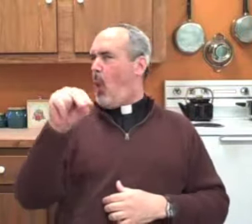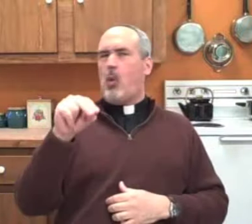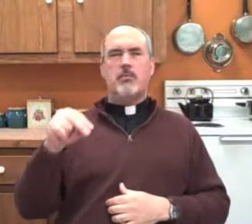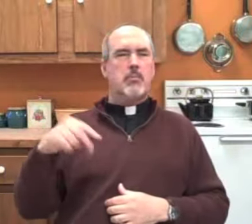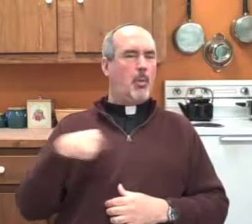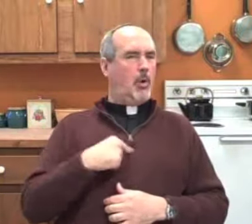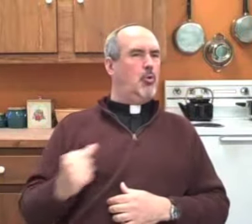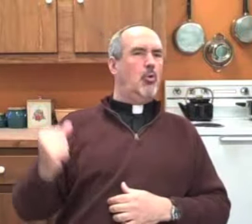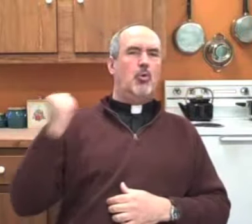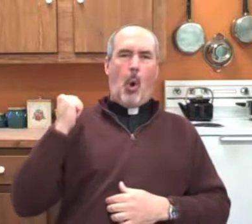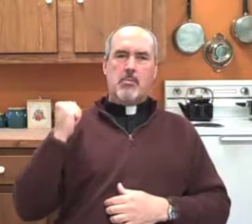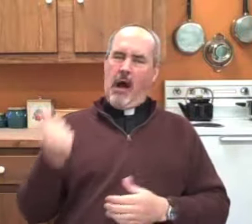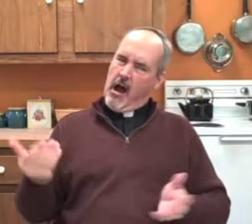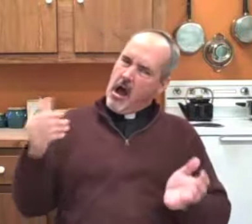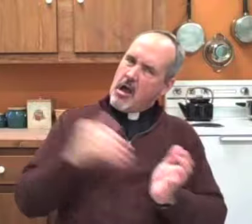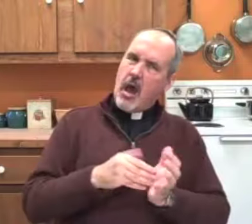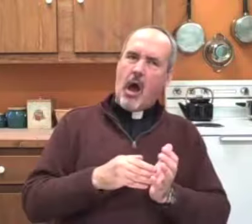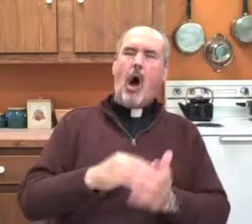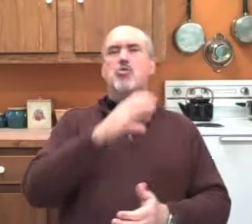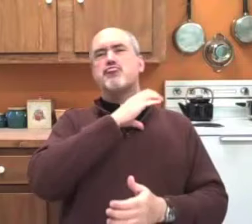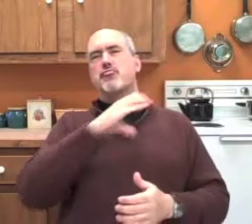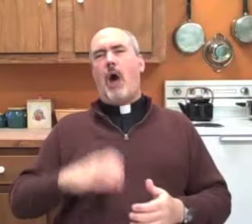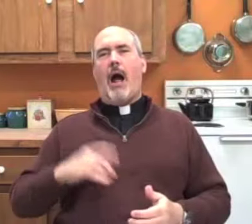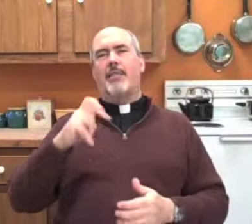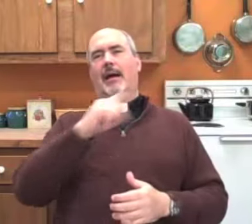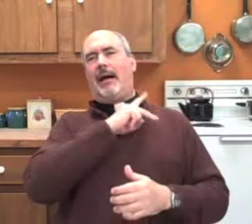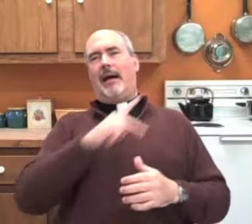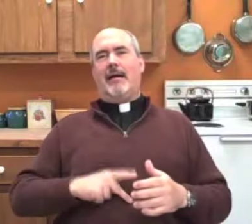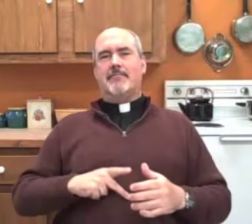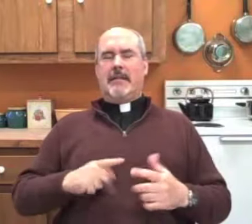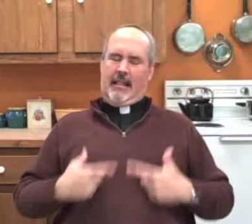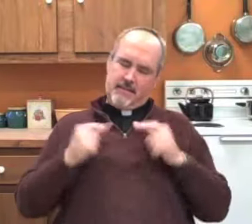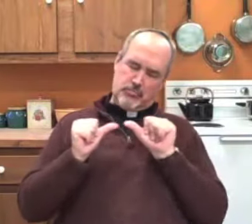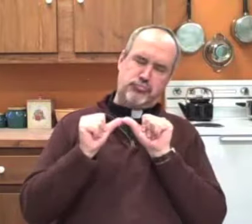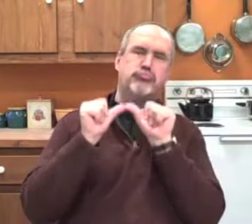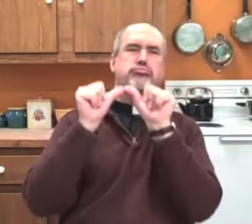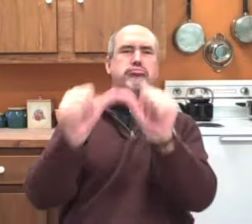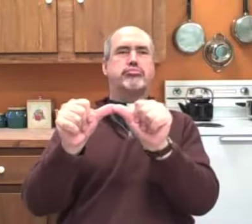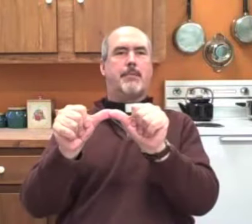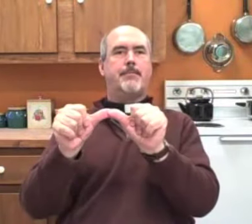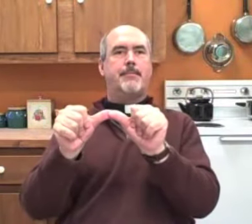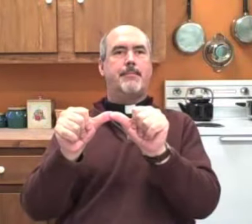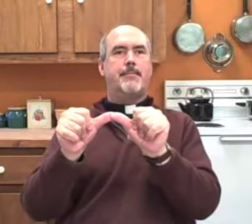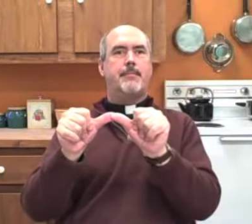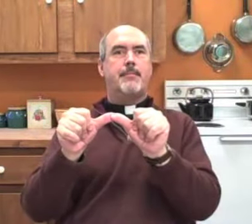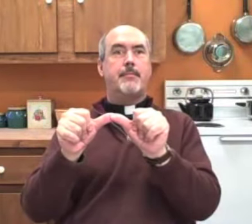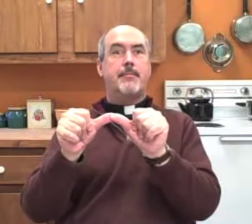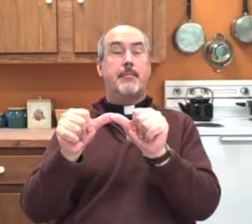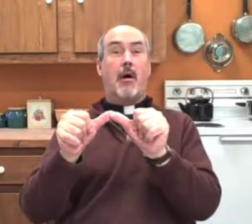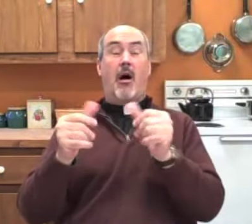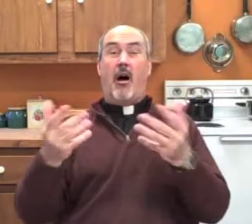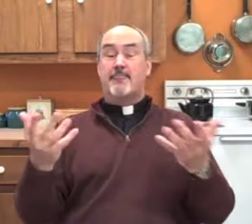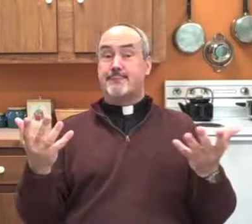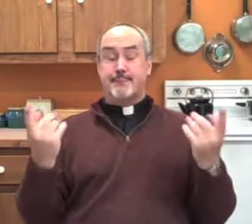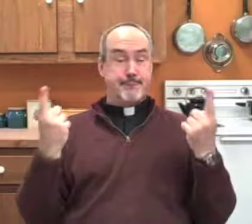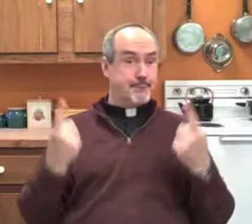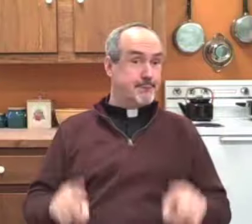and they kept yelling at them to get out of the way, yet Maria and her people refused, and she kept announcing that Christ is king